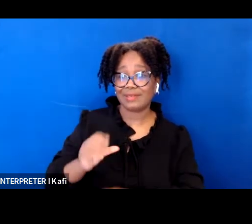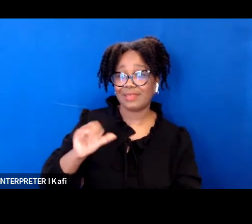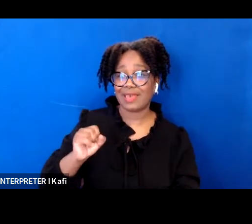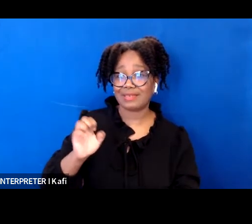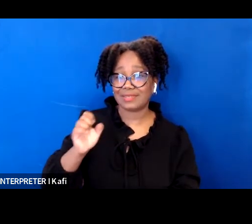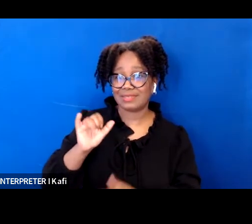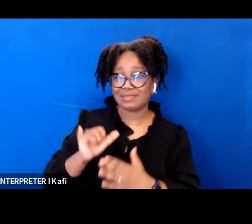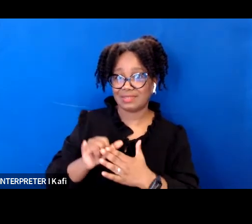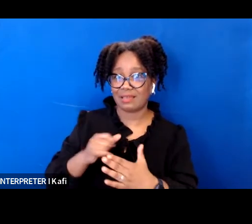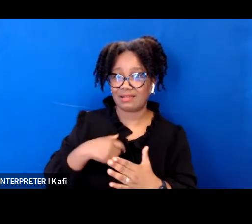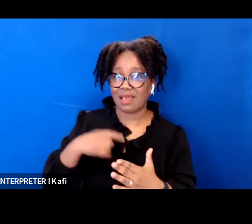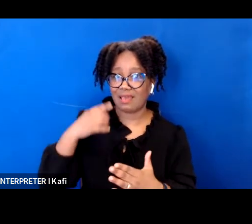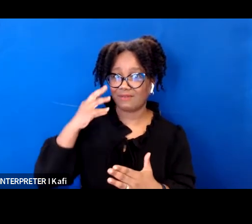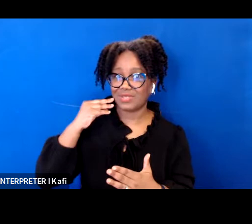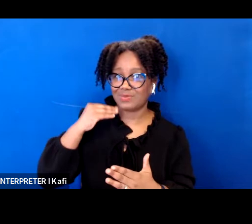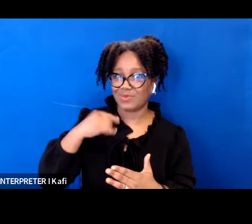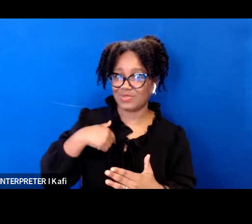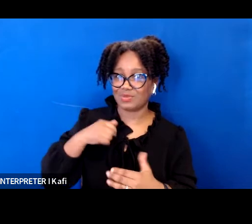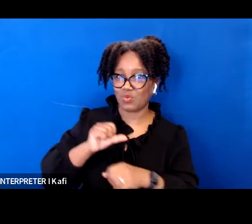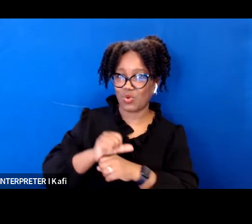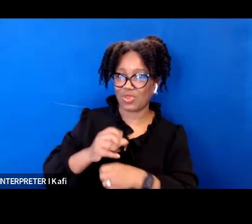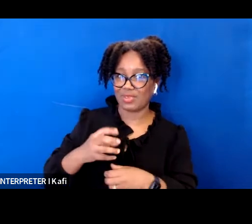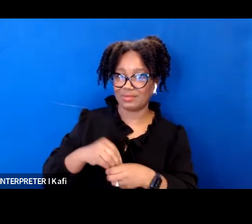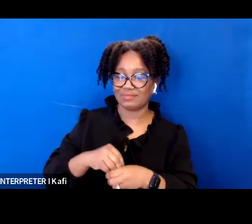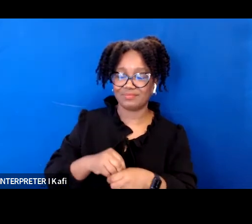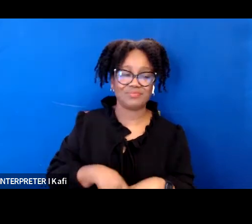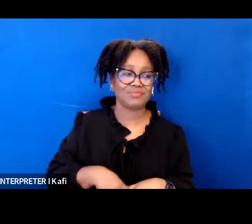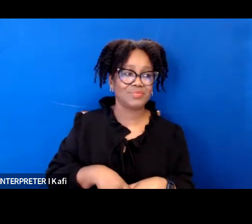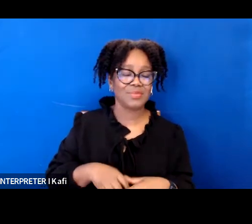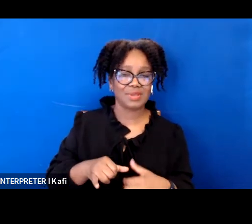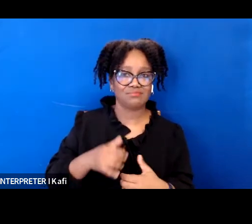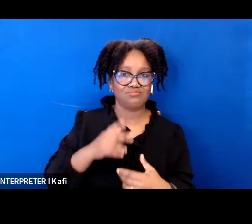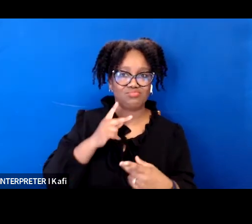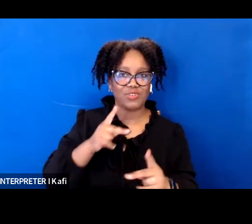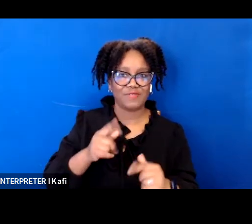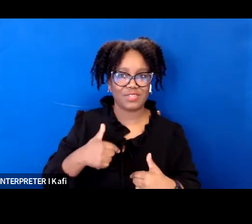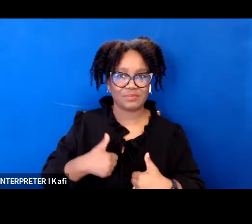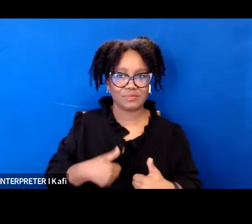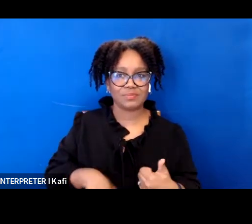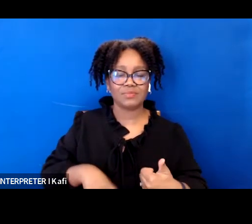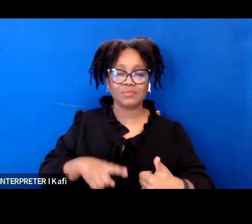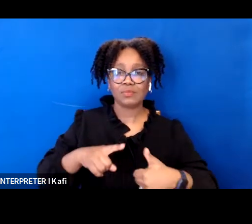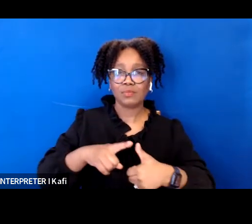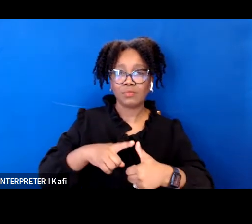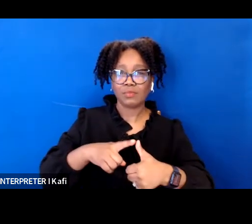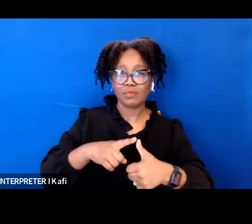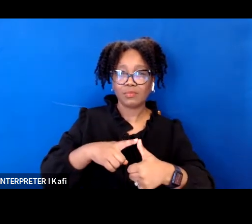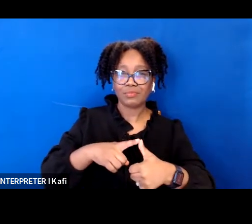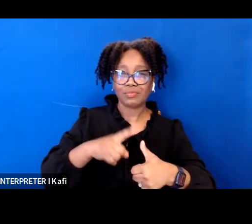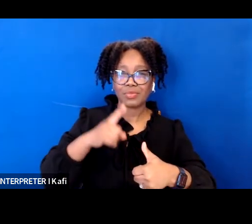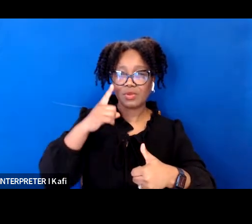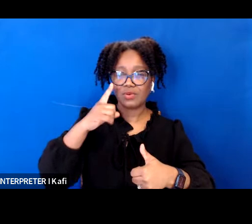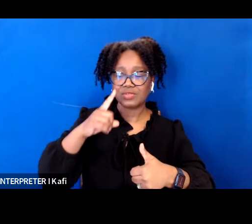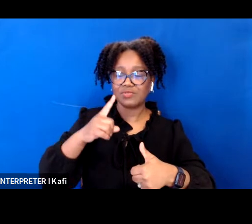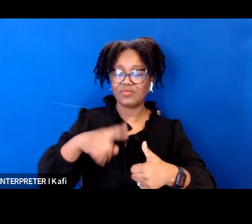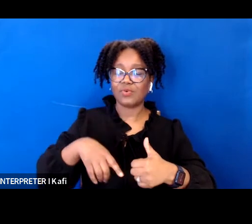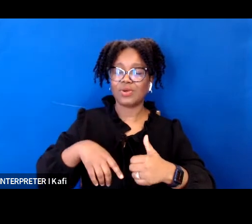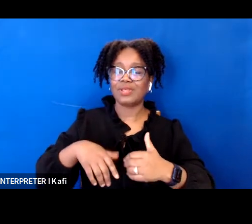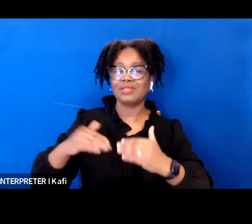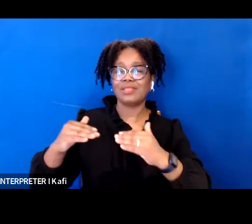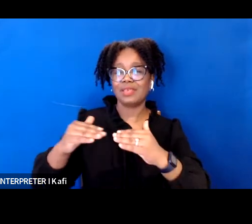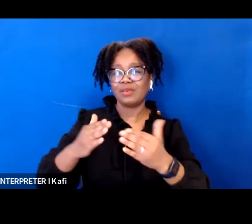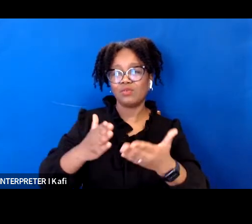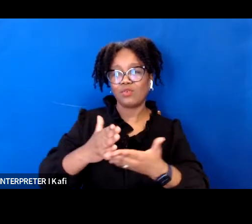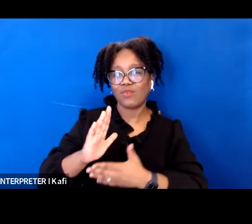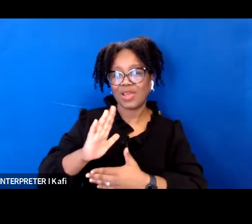approach the first case is a case that i work on on behalf of the equal rights center along with our co-counsel